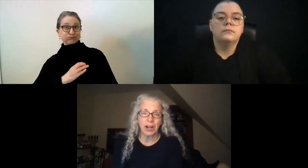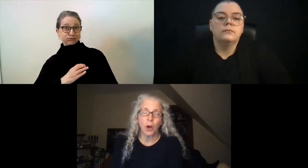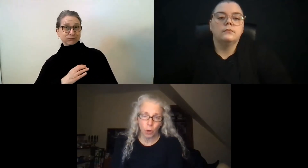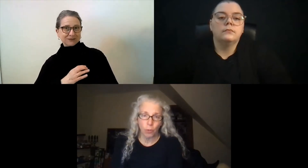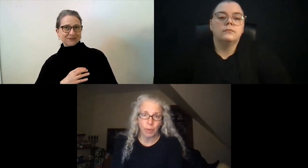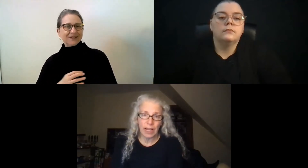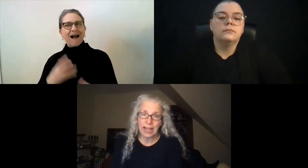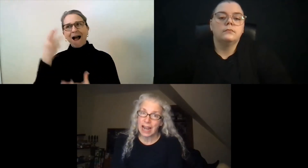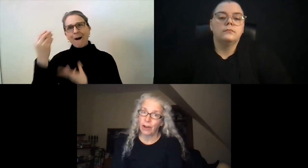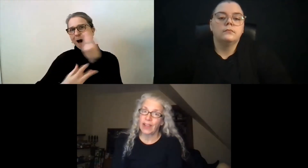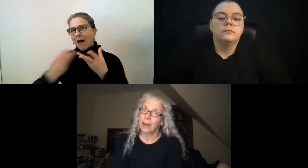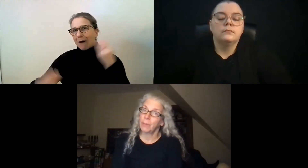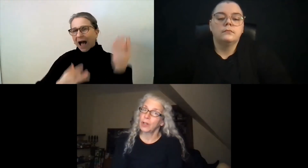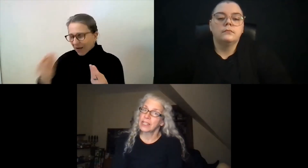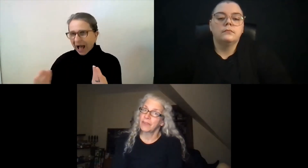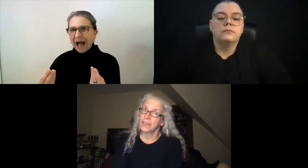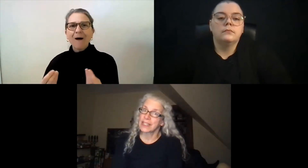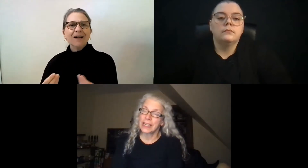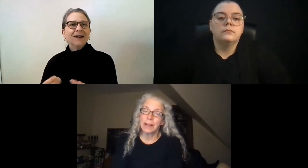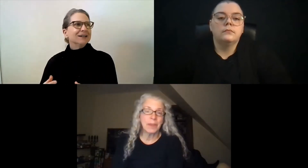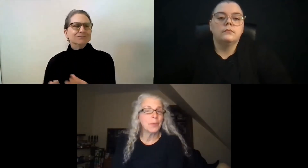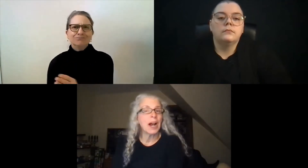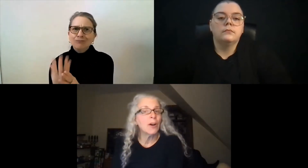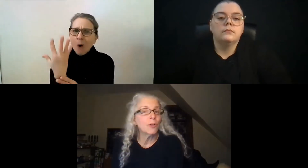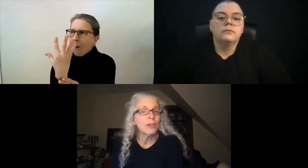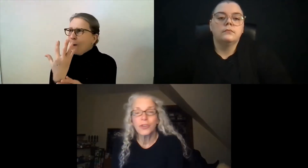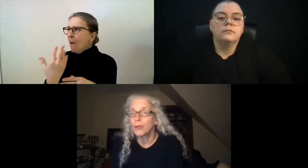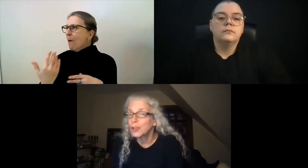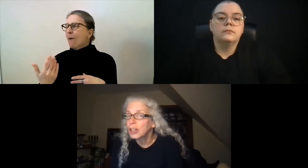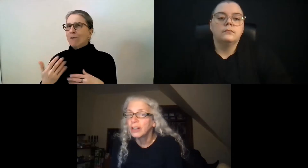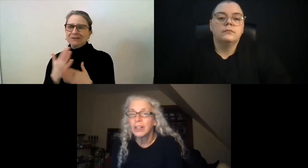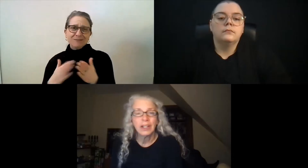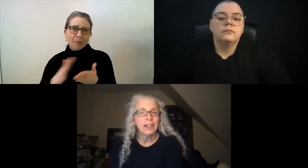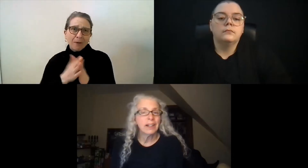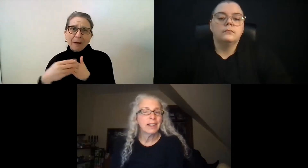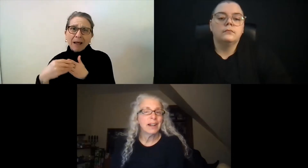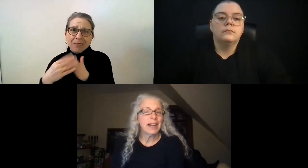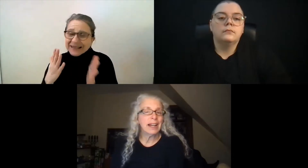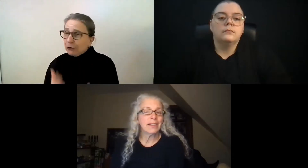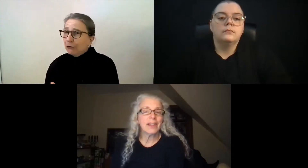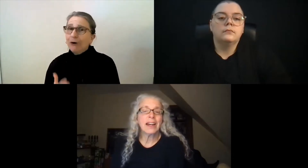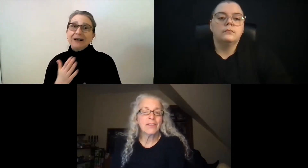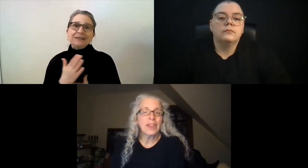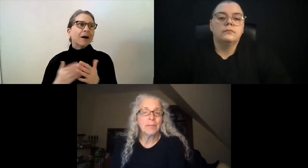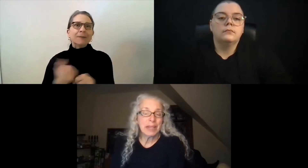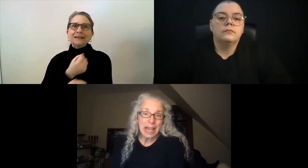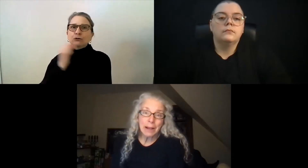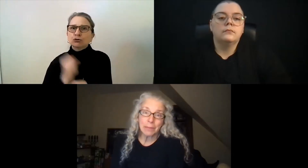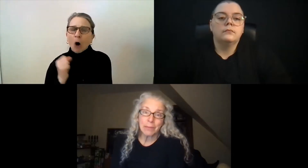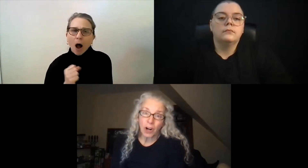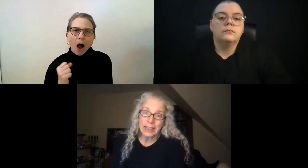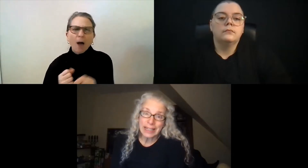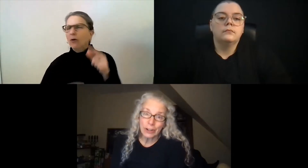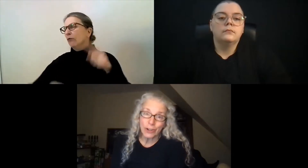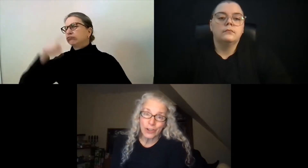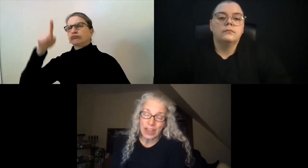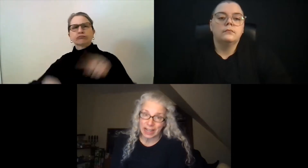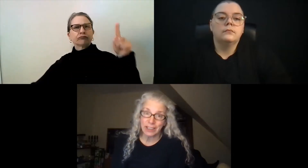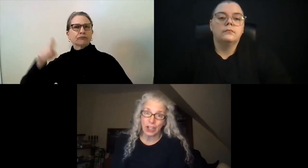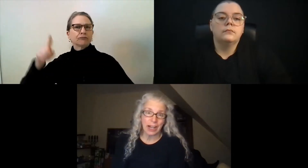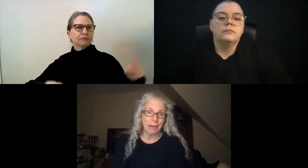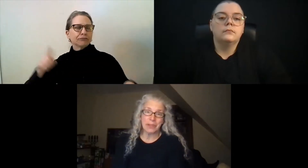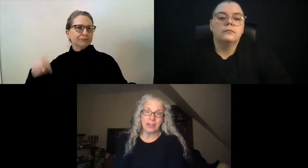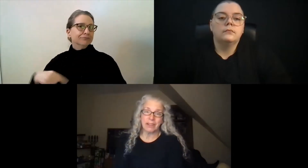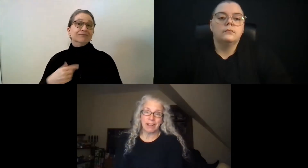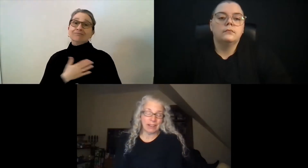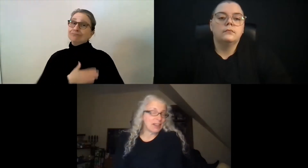they were at home. And now they had more self-esteem, they were out, social, and a lot of them became our leaders. They